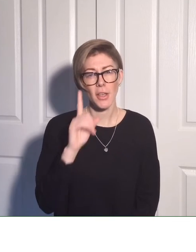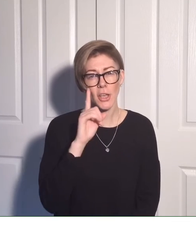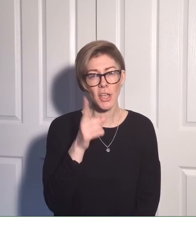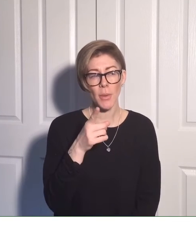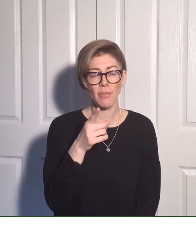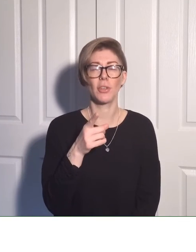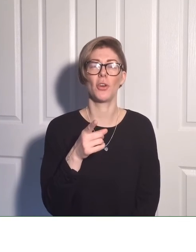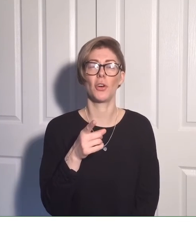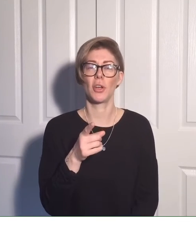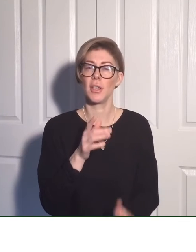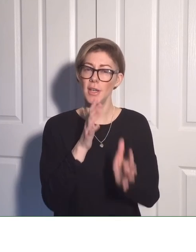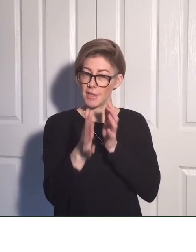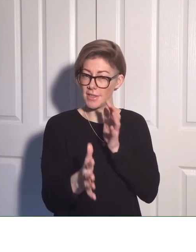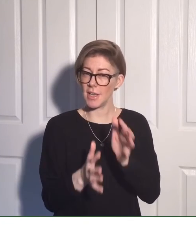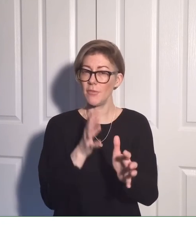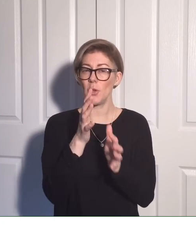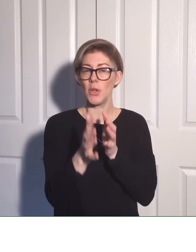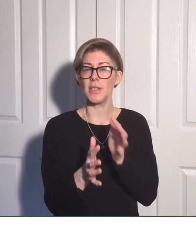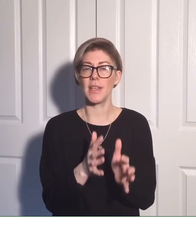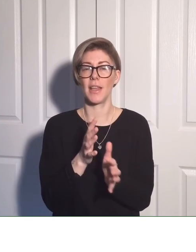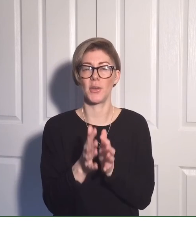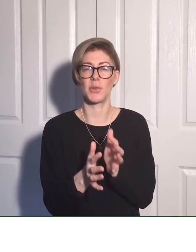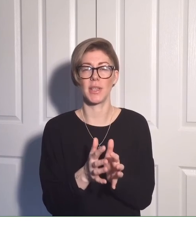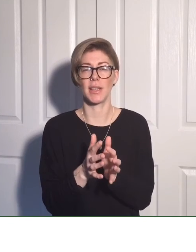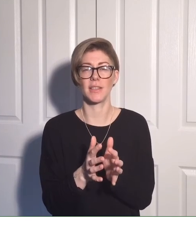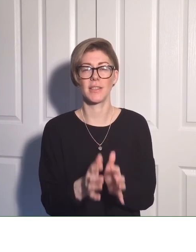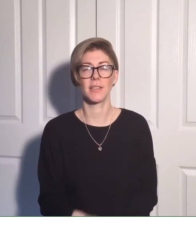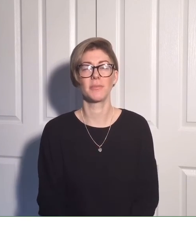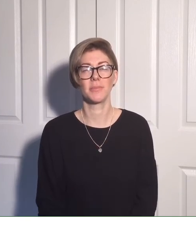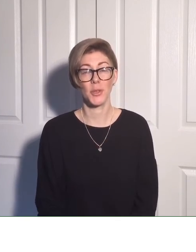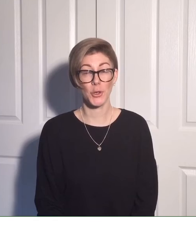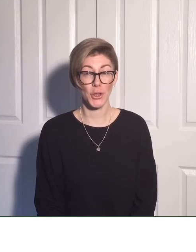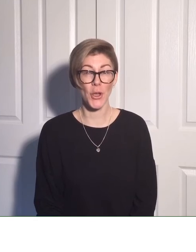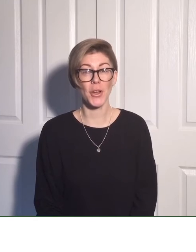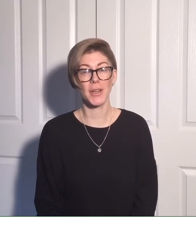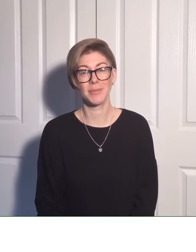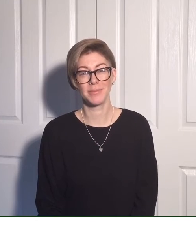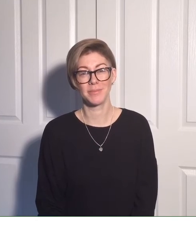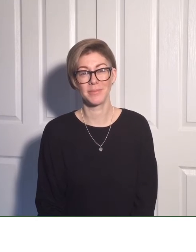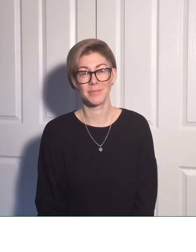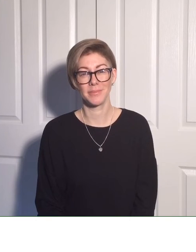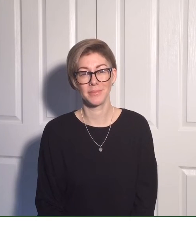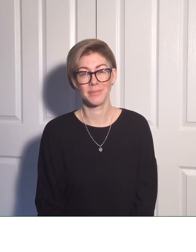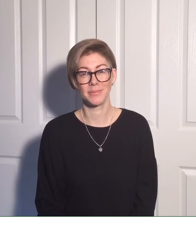Can you have a look and see if you can sign those things? Good luck!